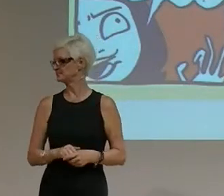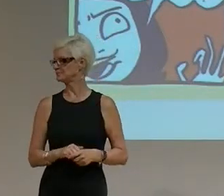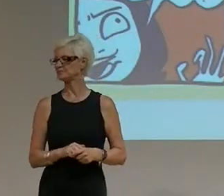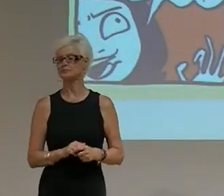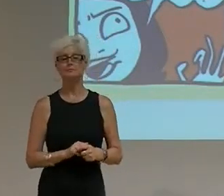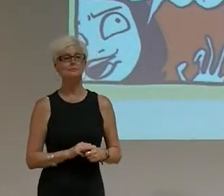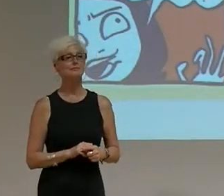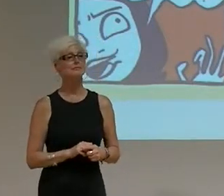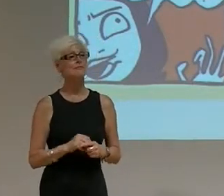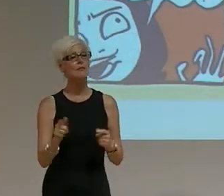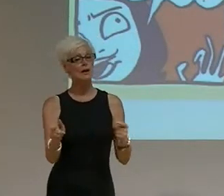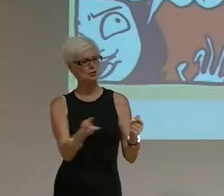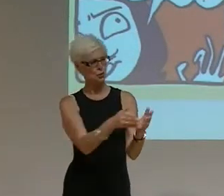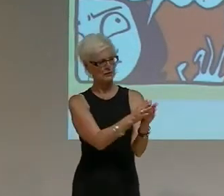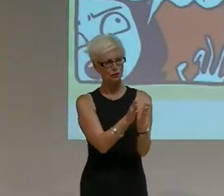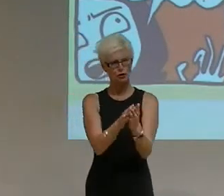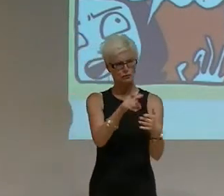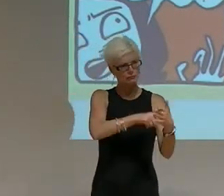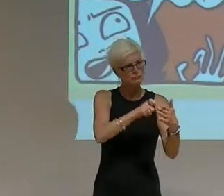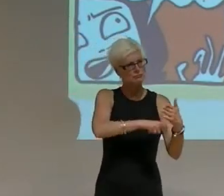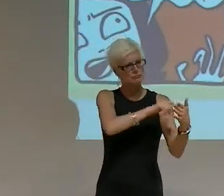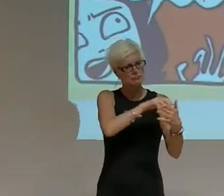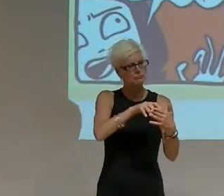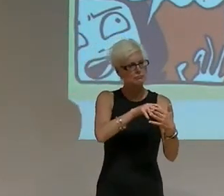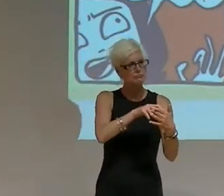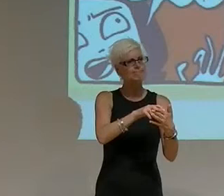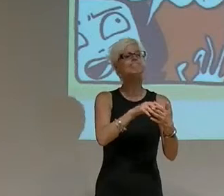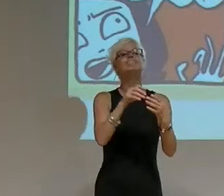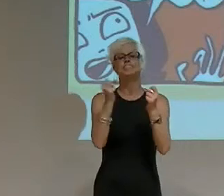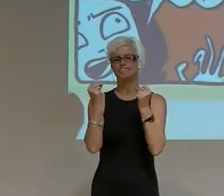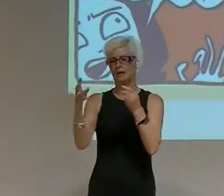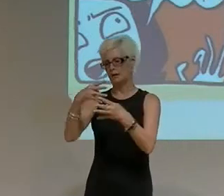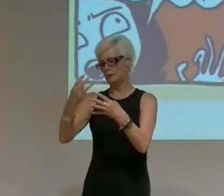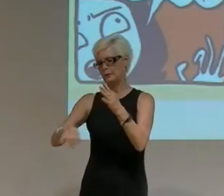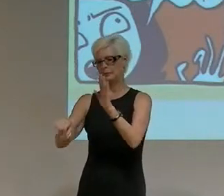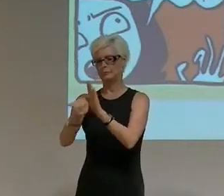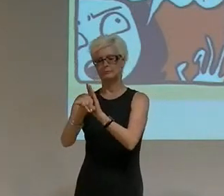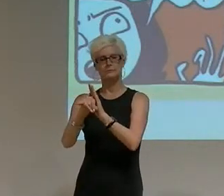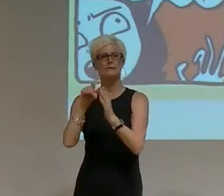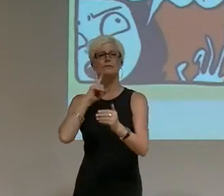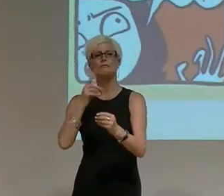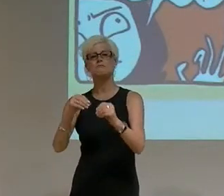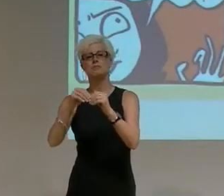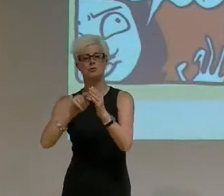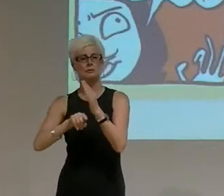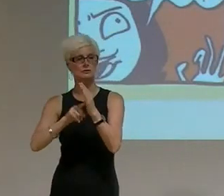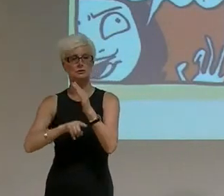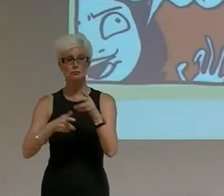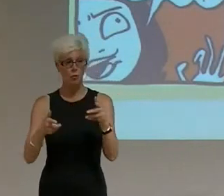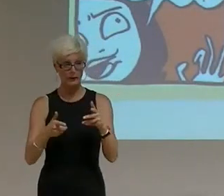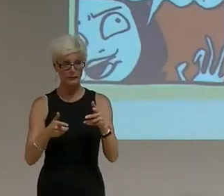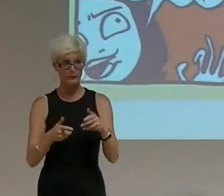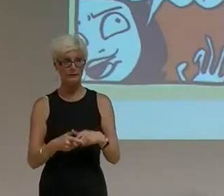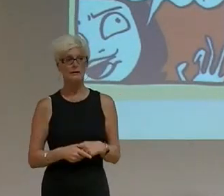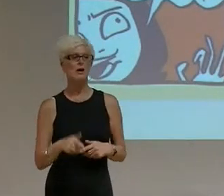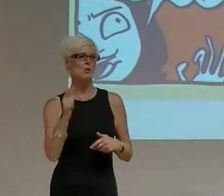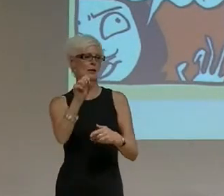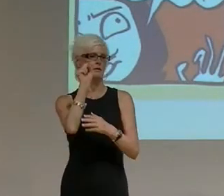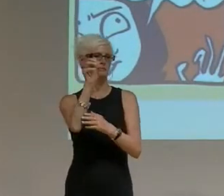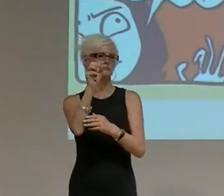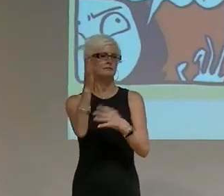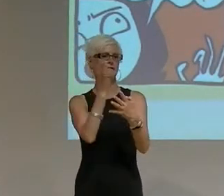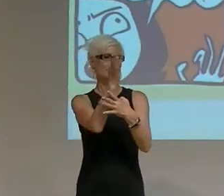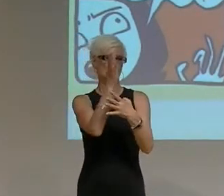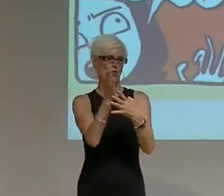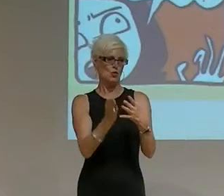examination of this literature, many areas can be identified as in need of further research, specifically. And I'm going to list four